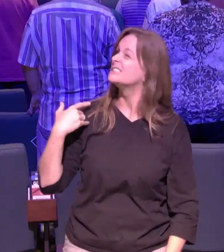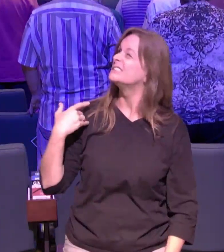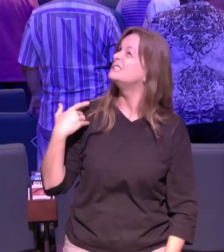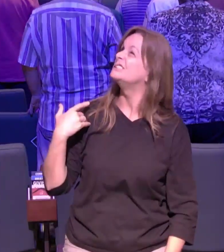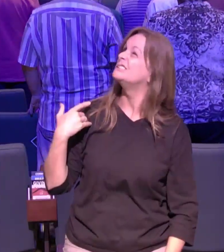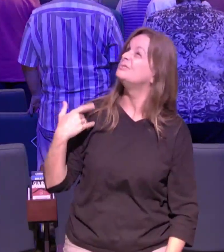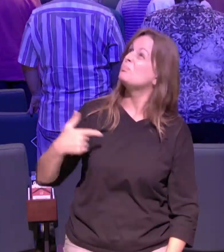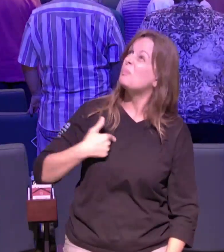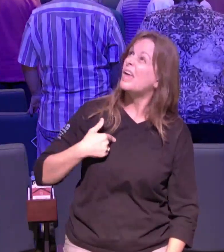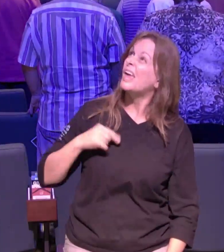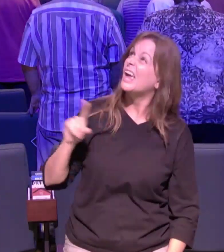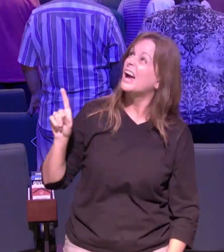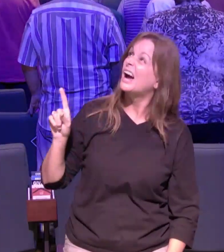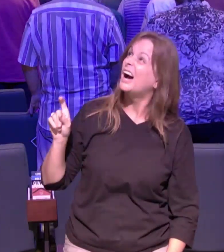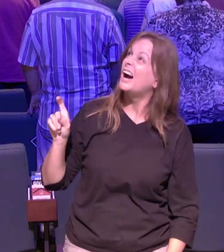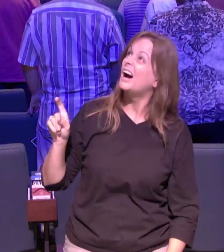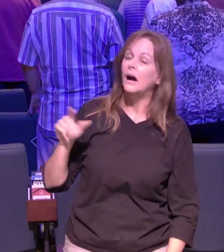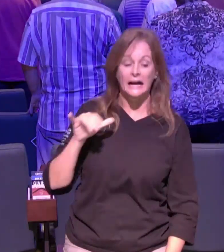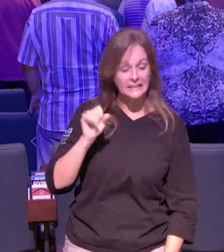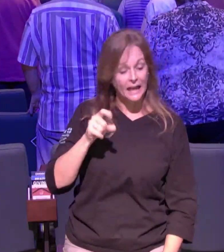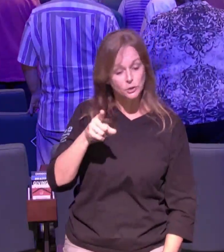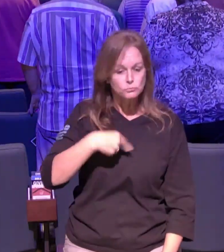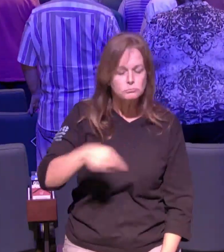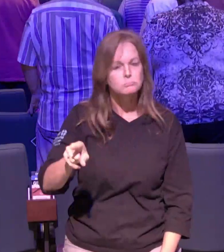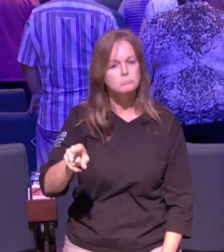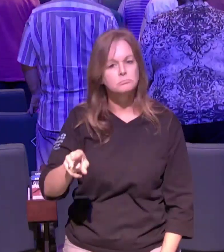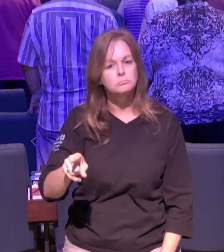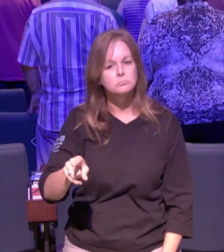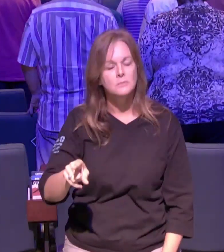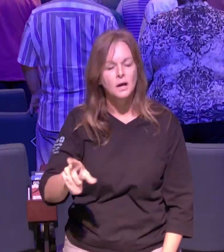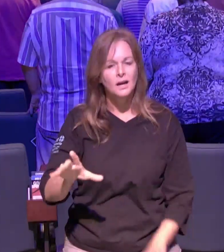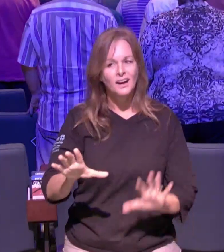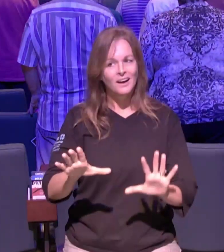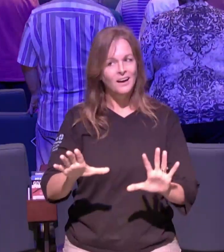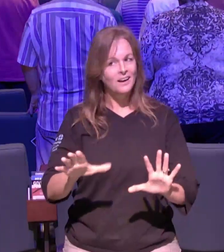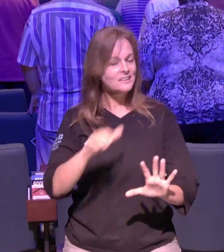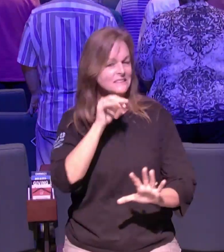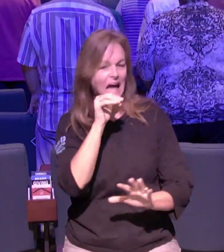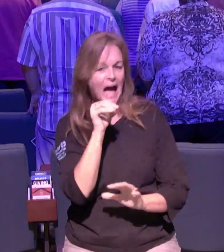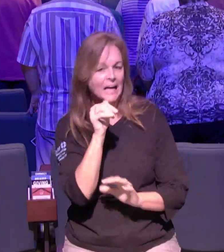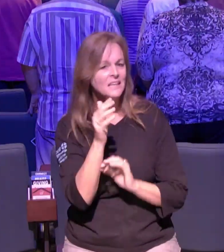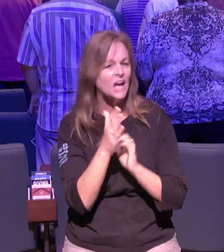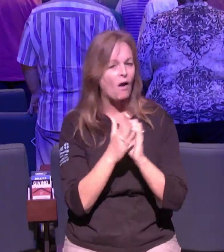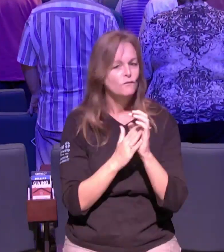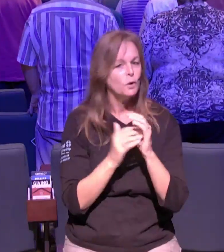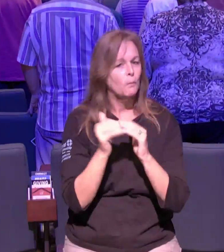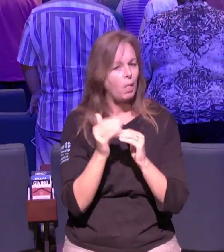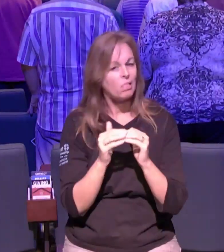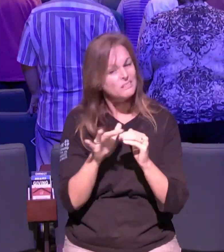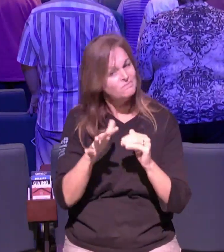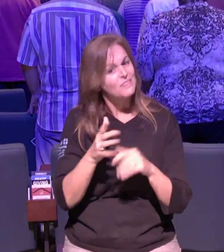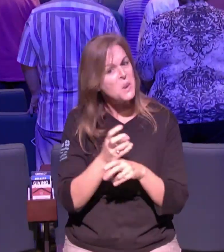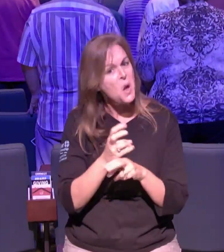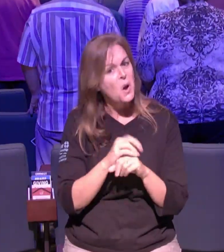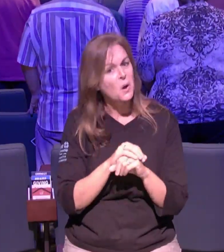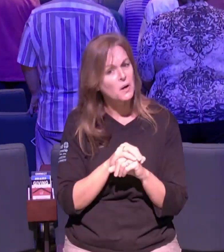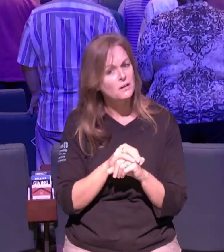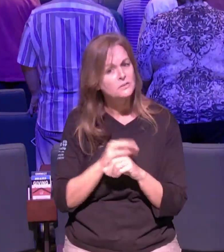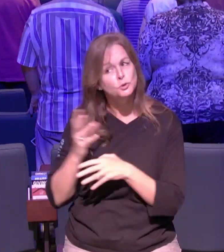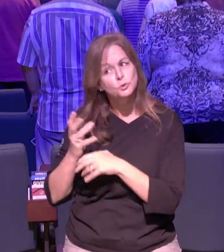as a church as we're stepping out in this season um lord i think about just here the gardens campus launching the jupiter campus it's